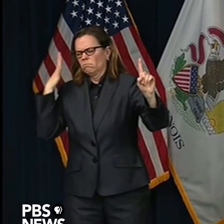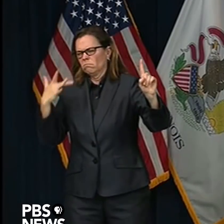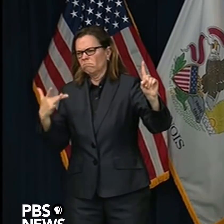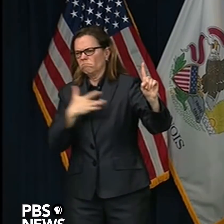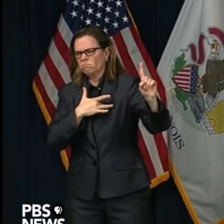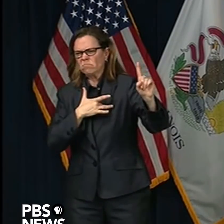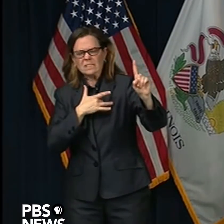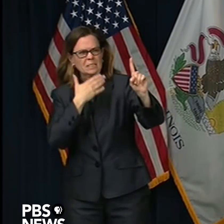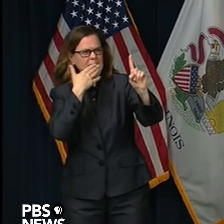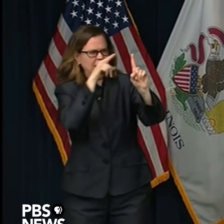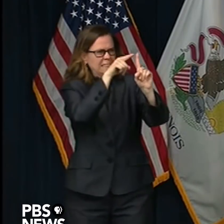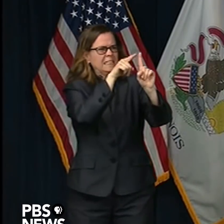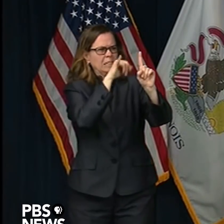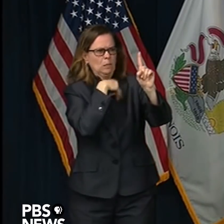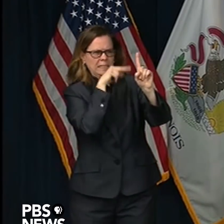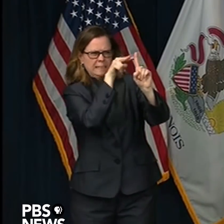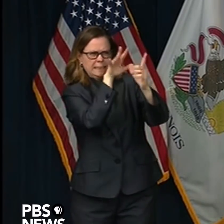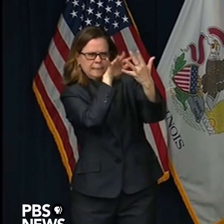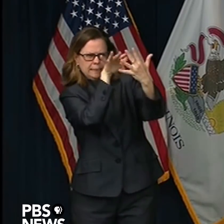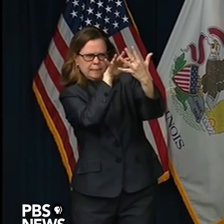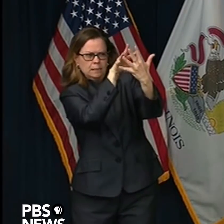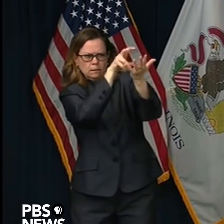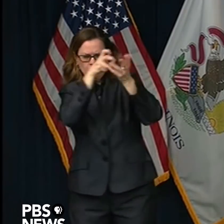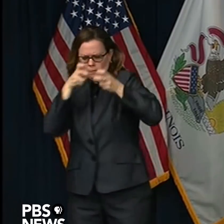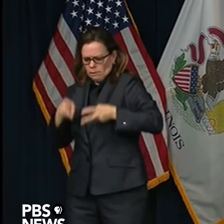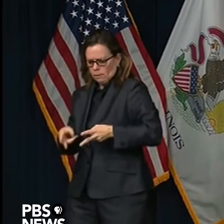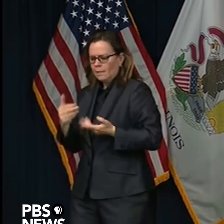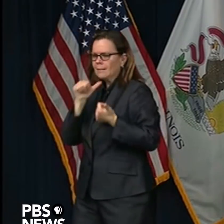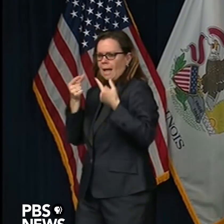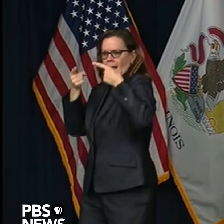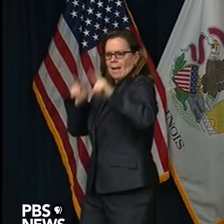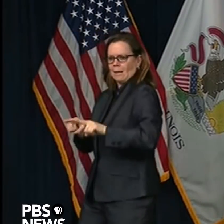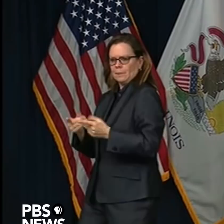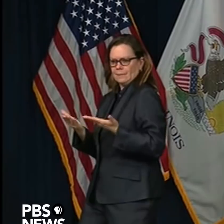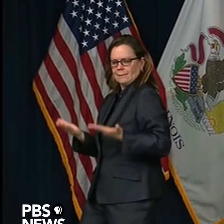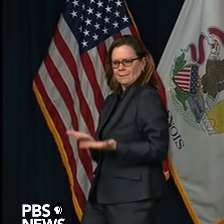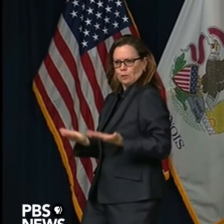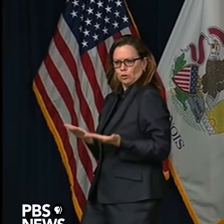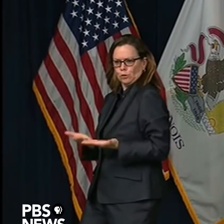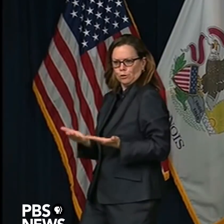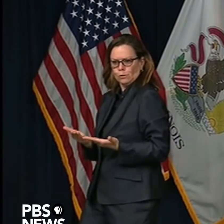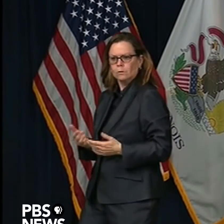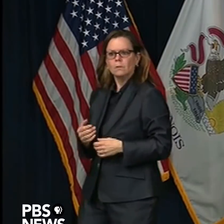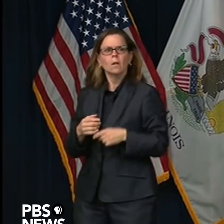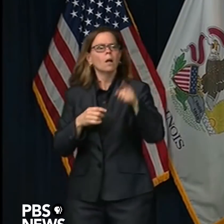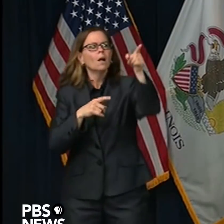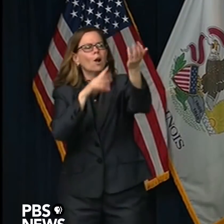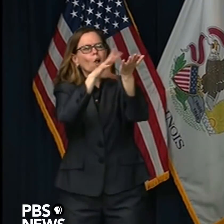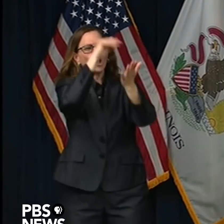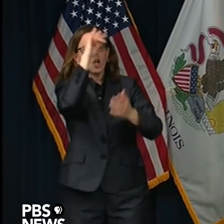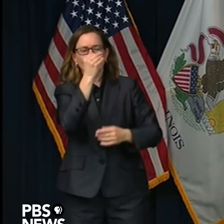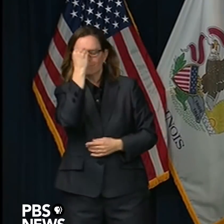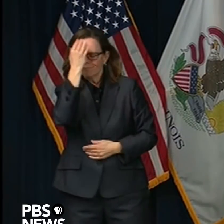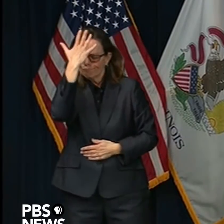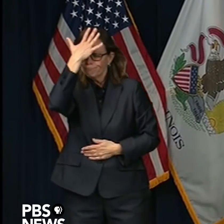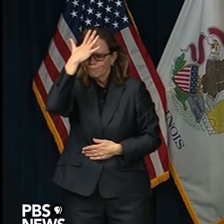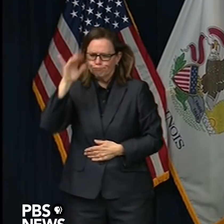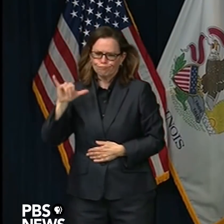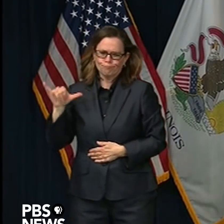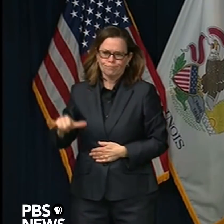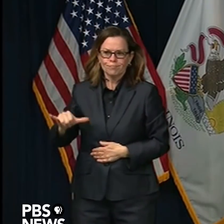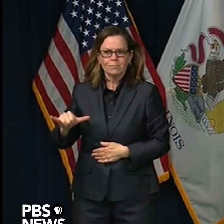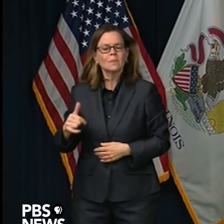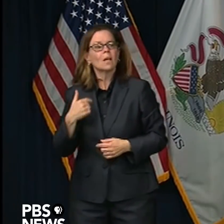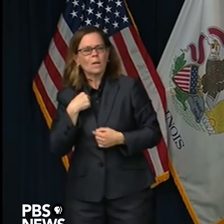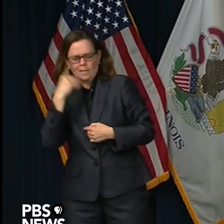and what we should do right. And they learned their own lessons that they shared with me. And that's the last thing I would tell you. I call governors, I mean, virtually every day,